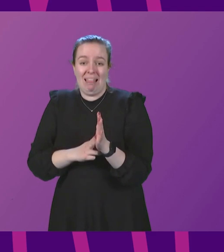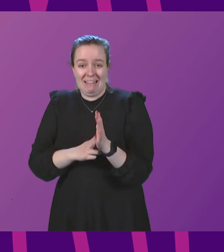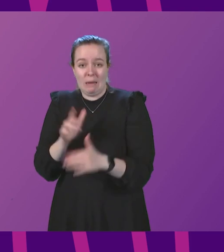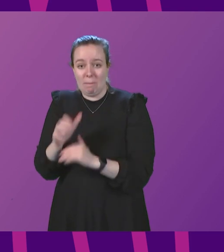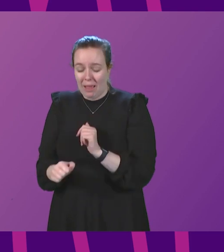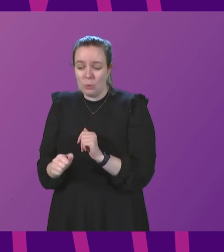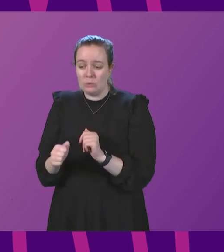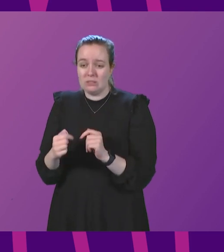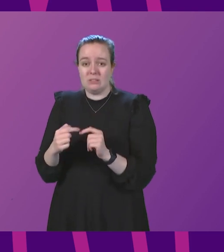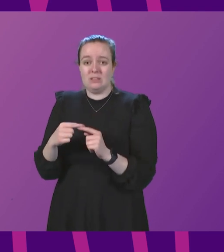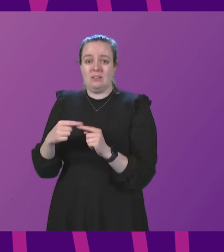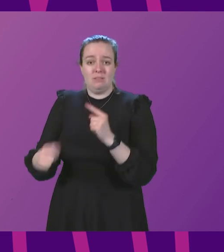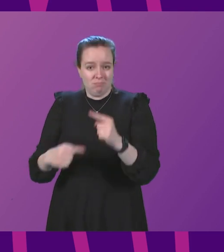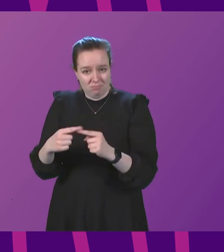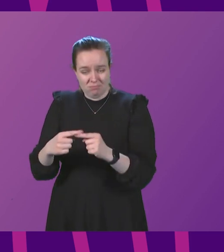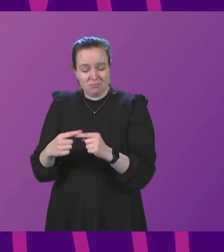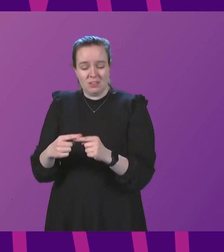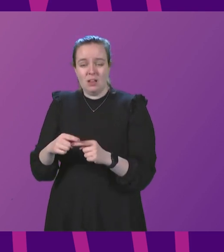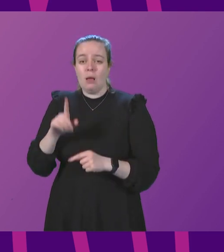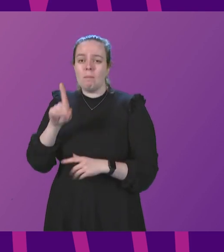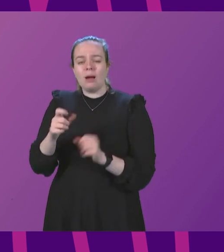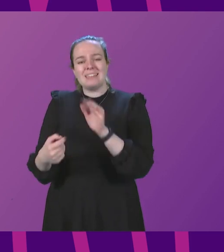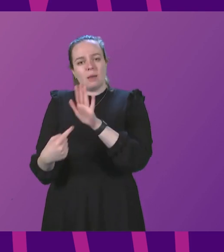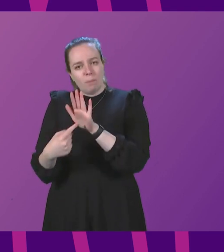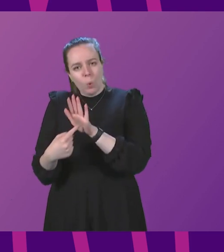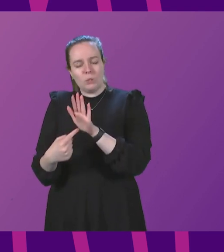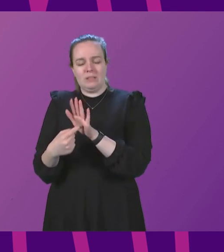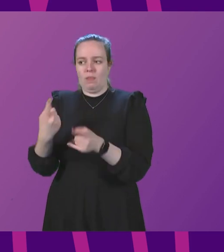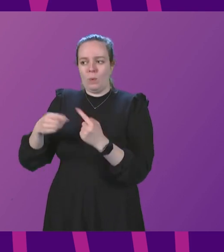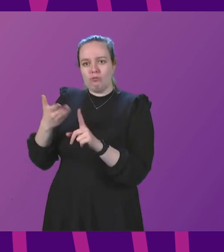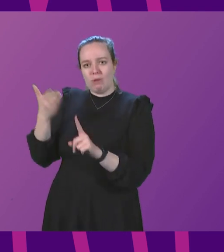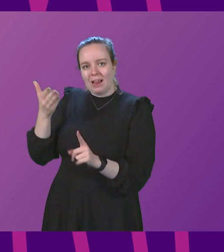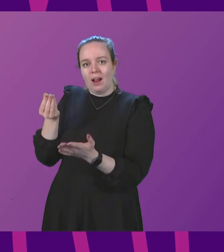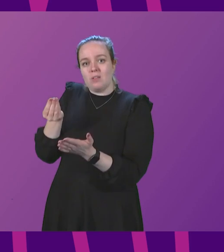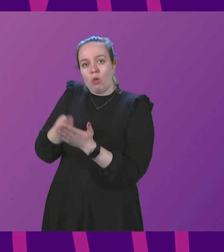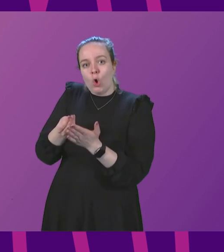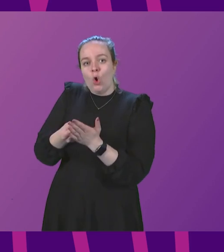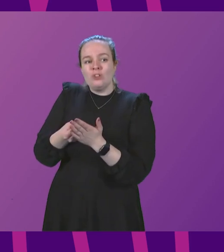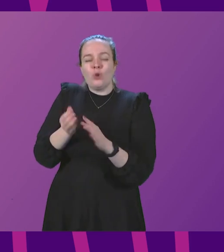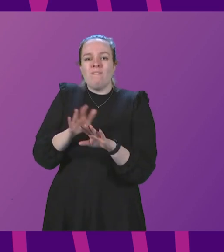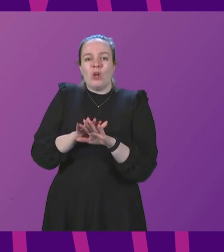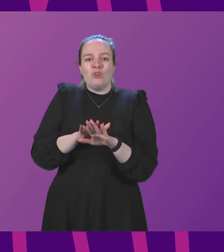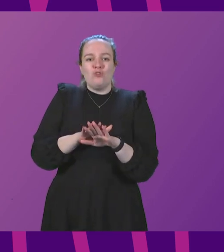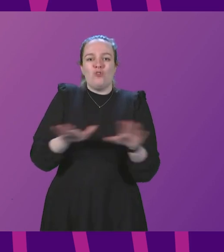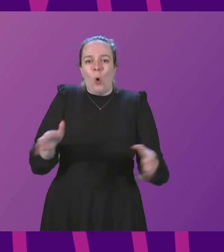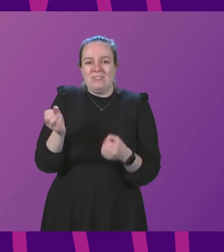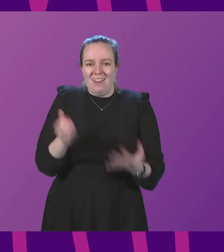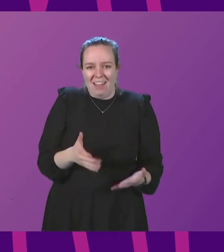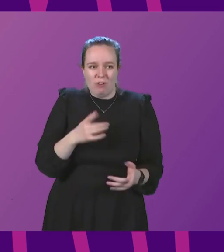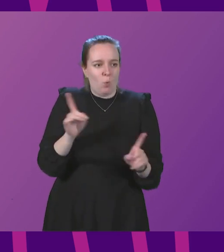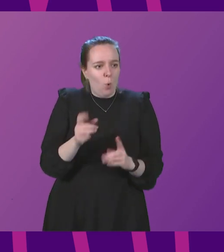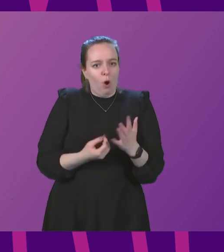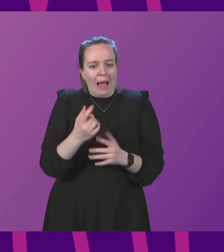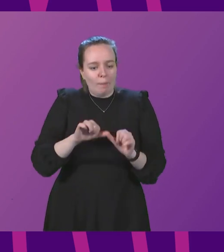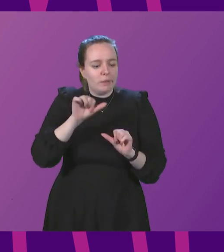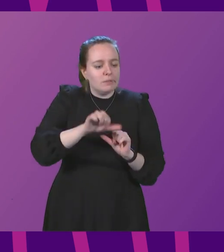per annum but it is important that we recognise the cost of not delivering a testing system that is fit